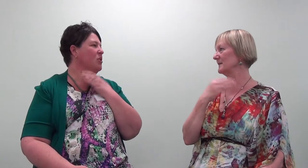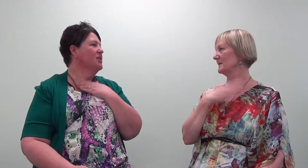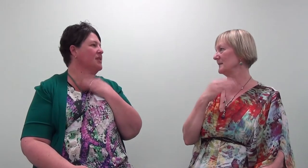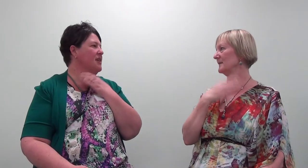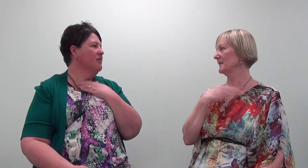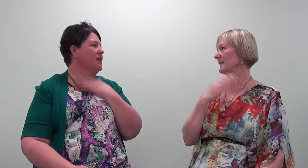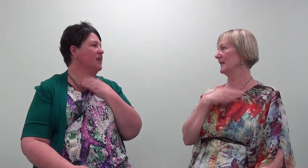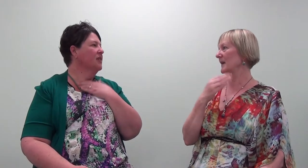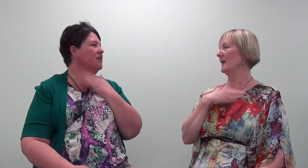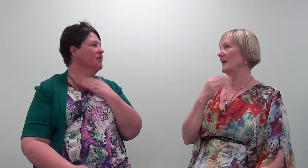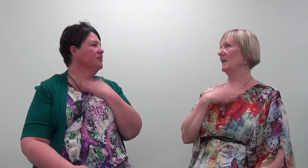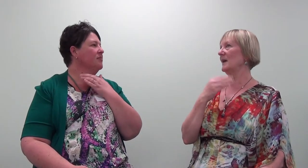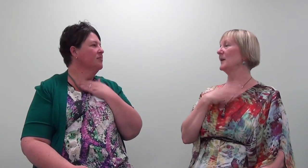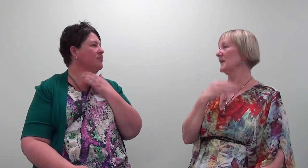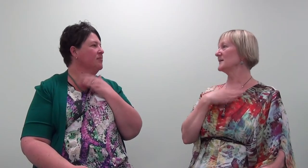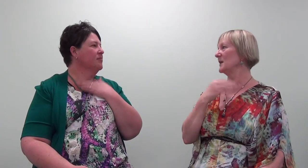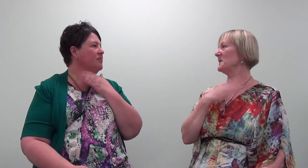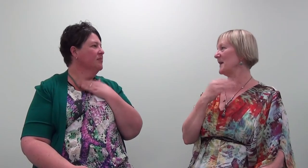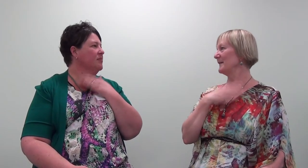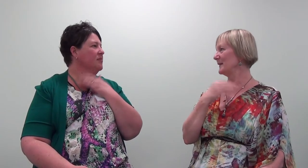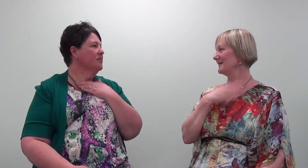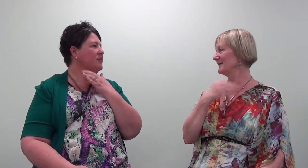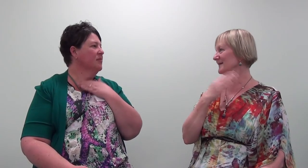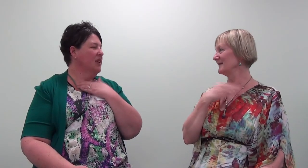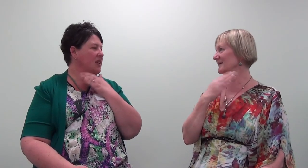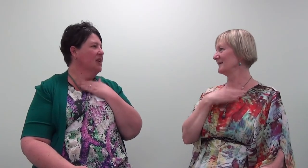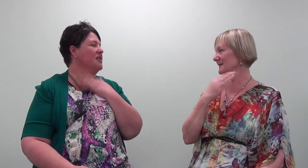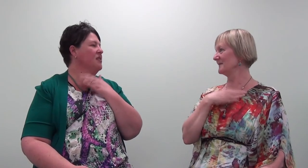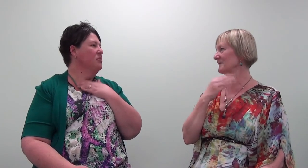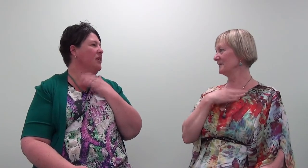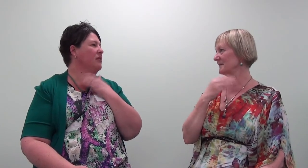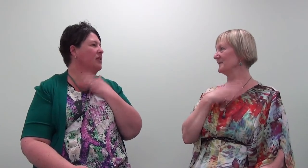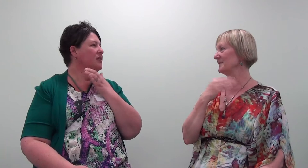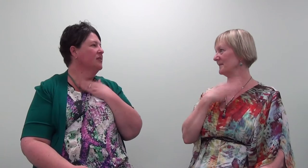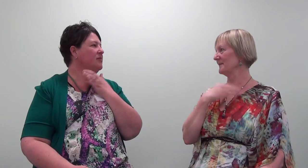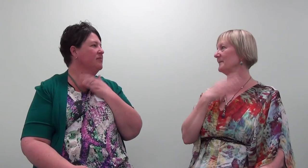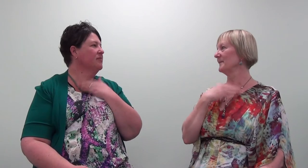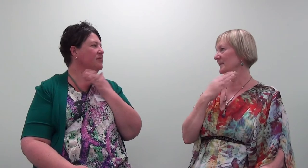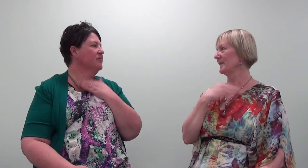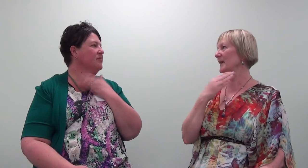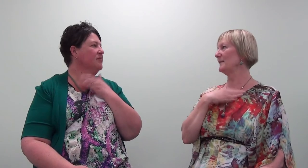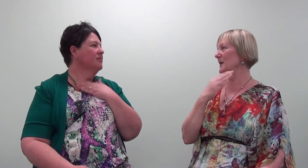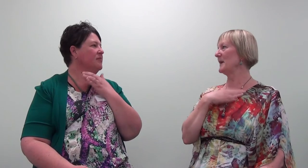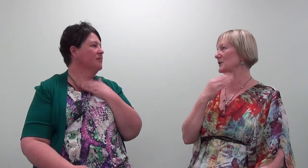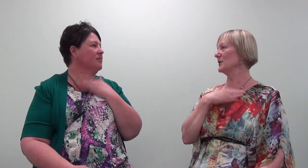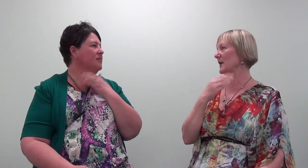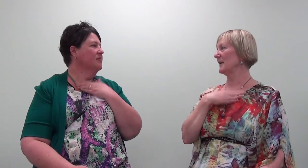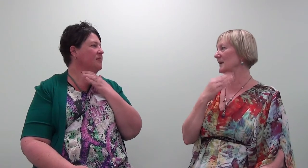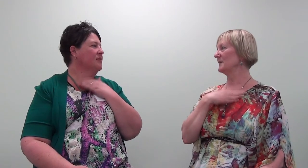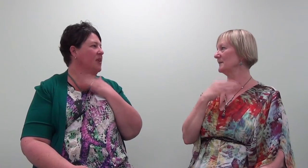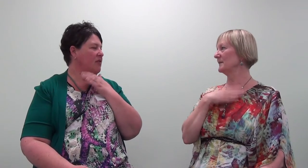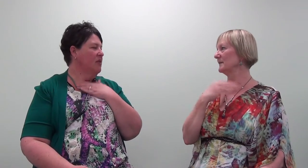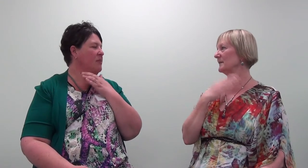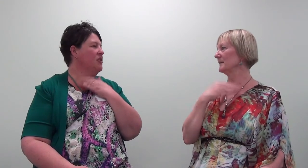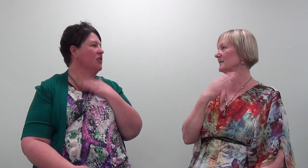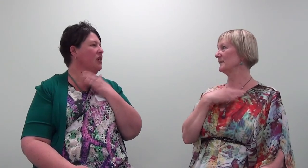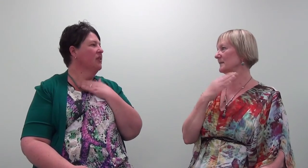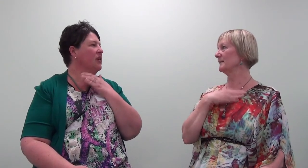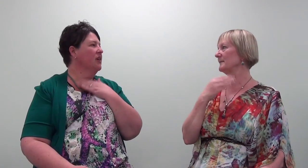process that feeling. That I guess I'd be having. That I guess I'd be having. If I imagine going there. If I imagine going there.